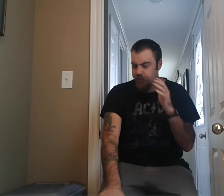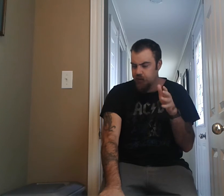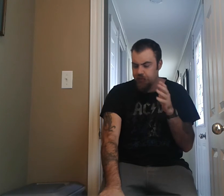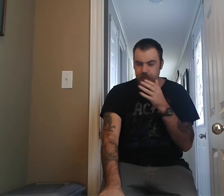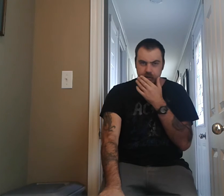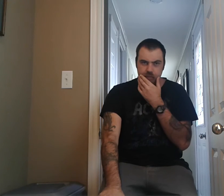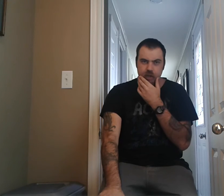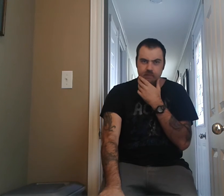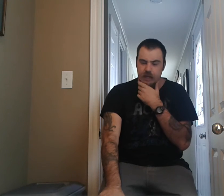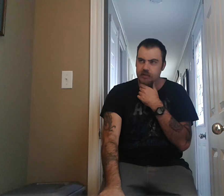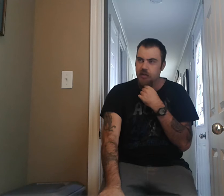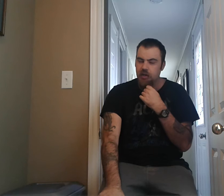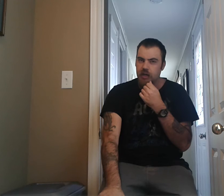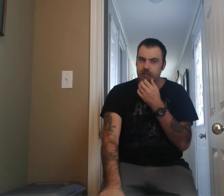probably around that time, um,